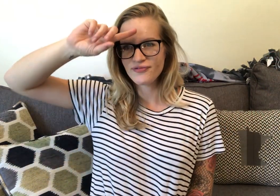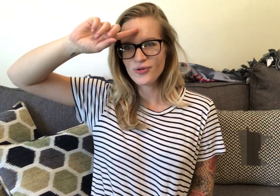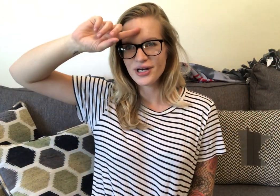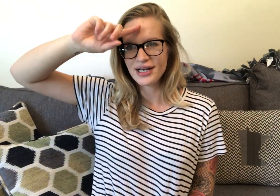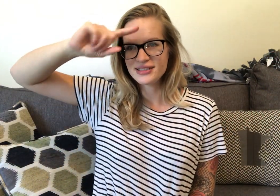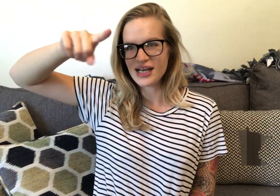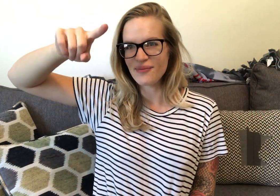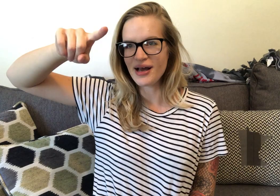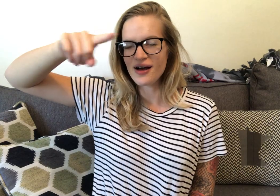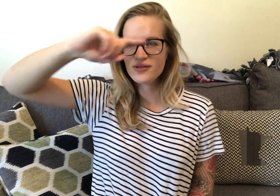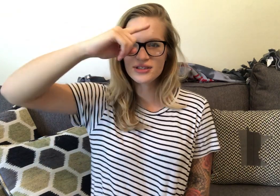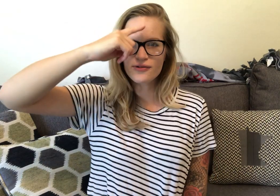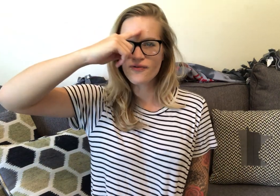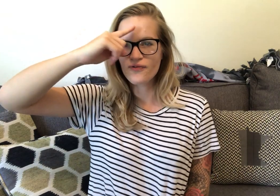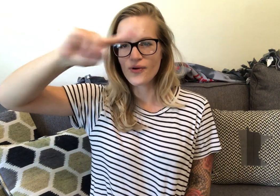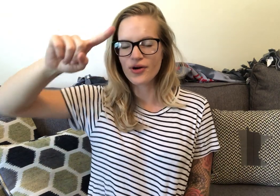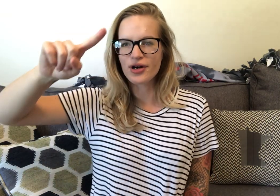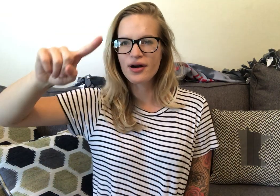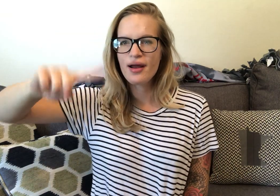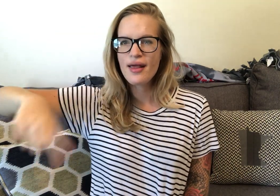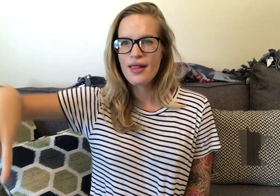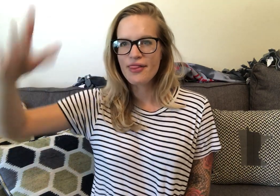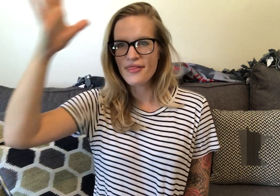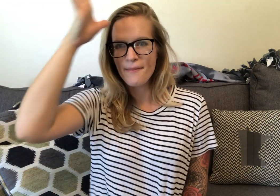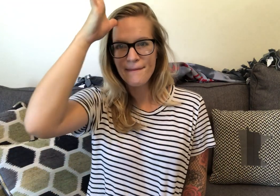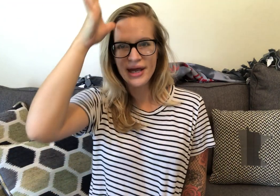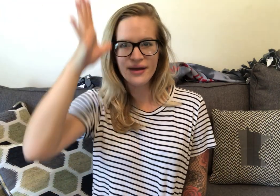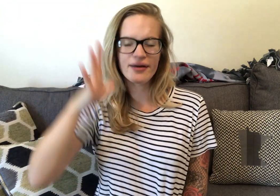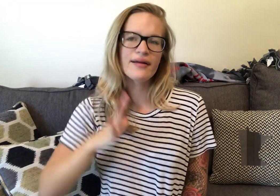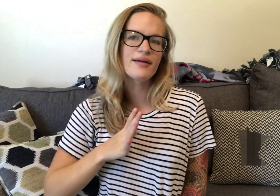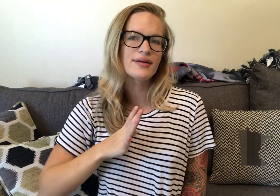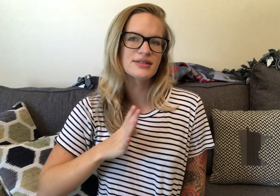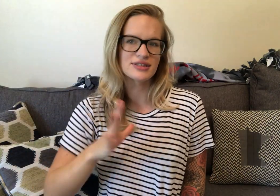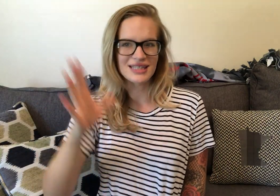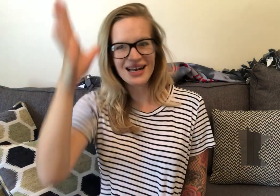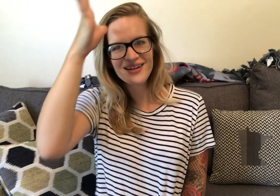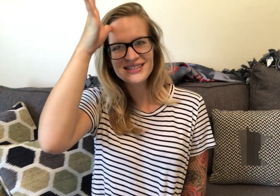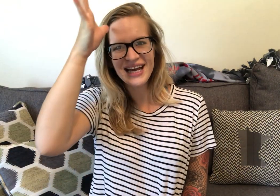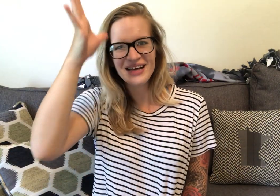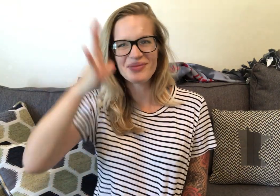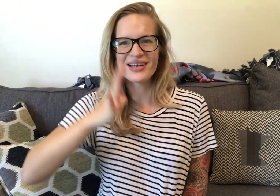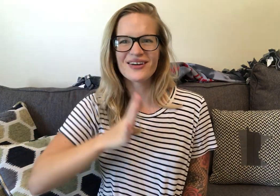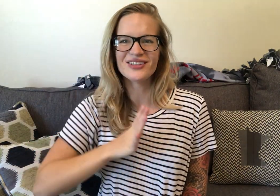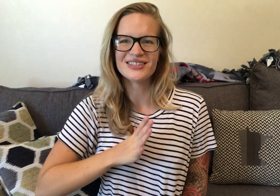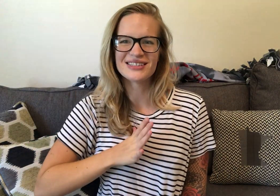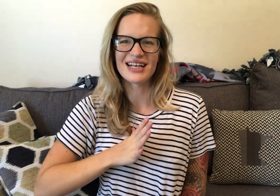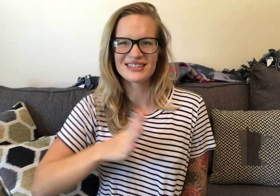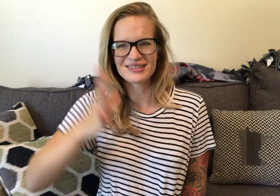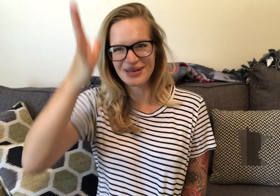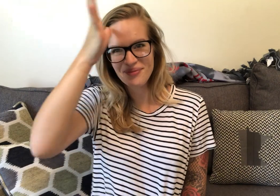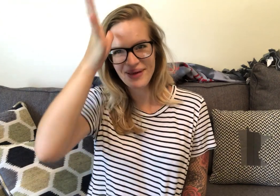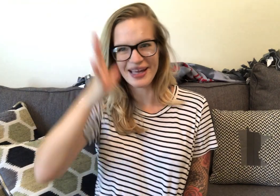forehead. Tap out. Four. The man. So it's kind of like dad. But go to your chest to make man.